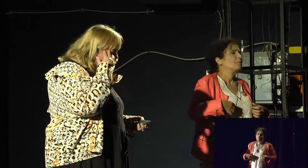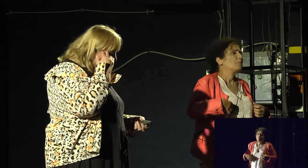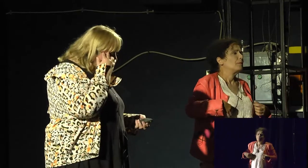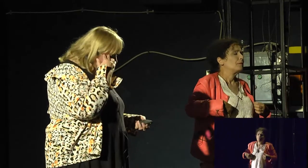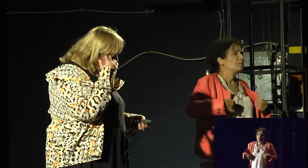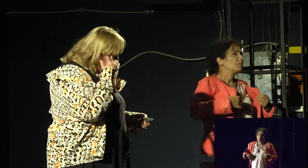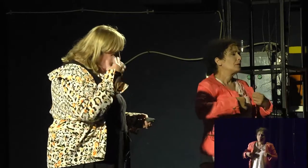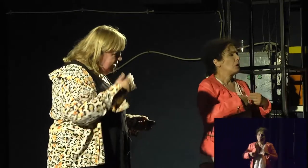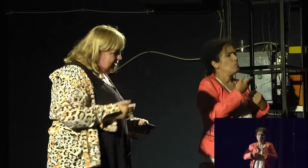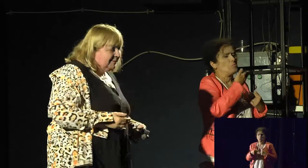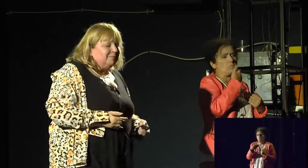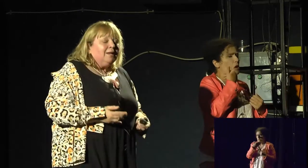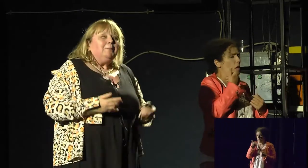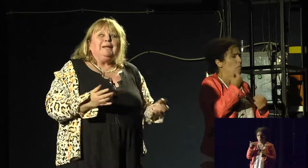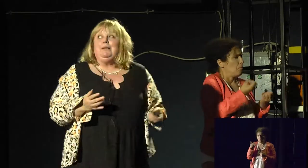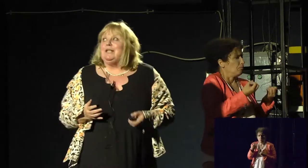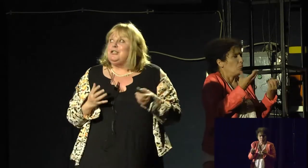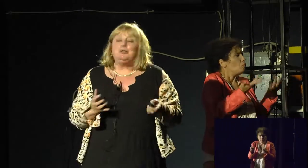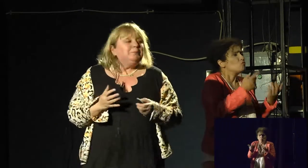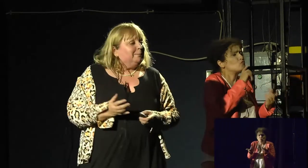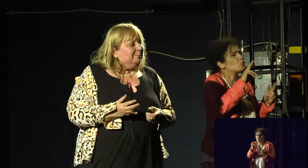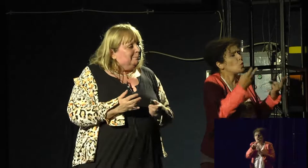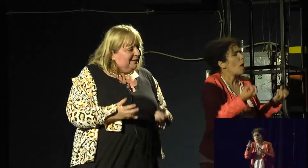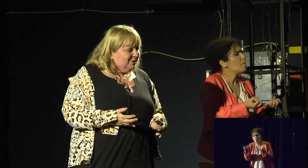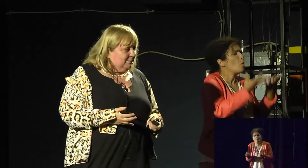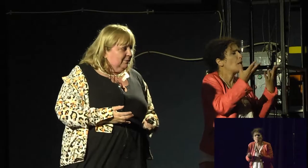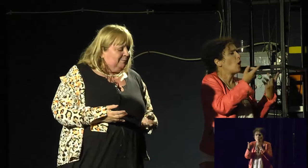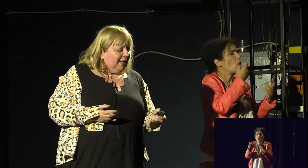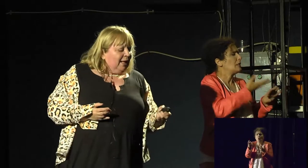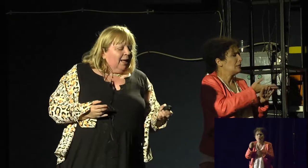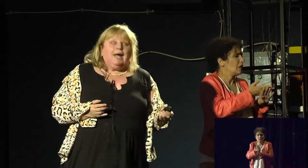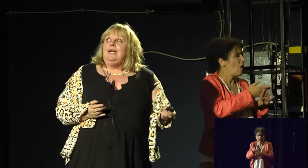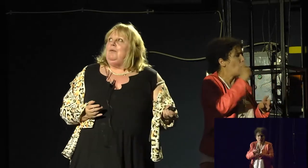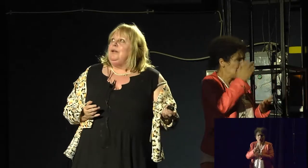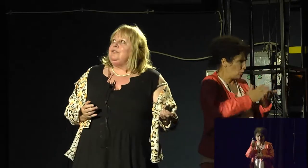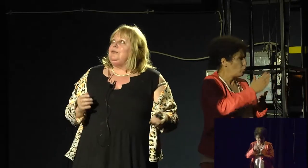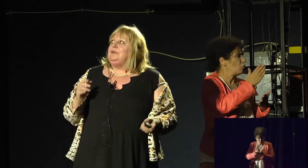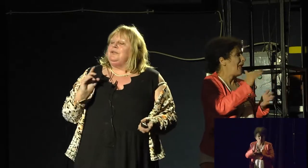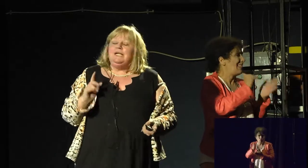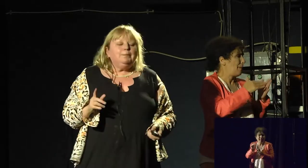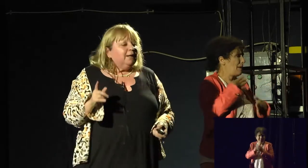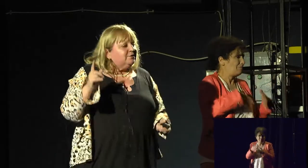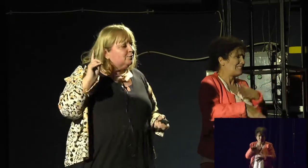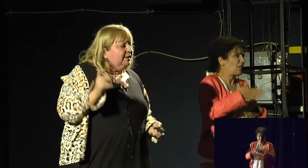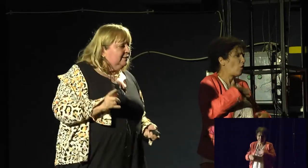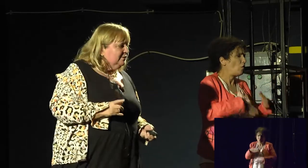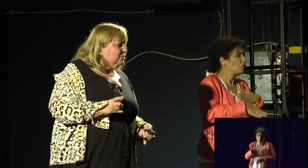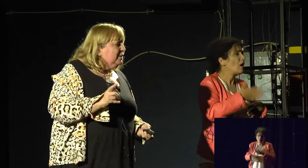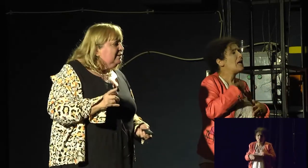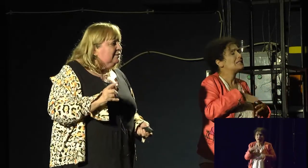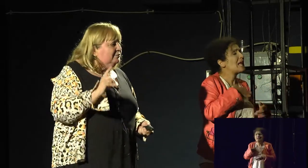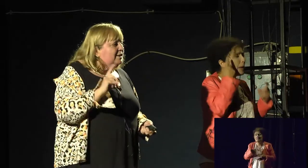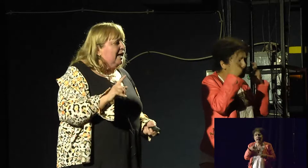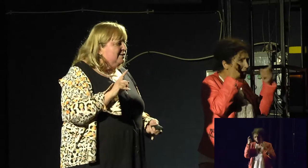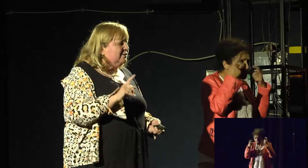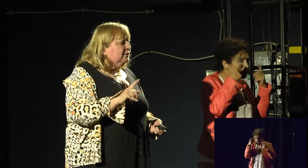If you think about how many acts there are. But anyway, it should be pleasurable. And I want to think about Sweden.